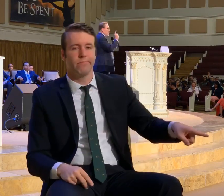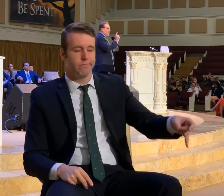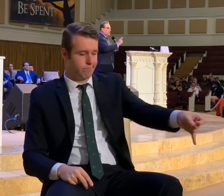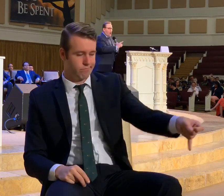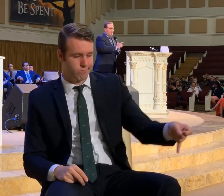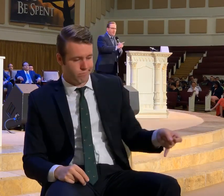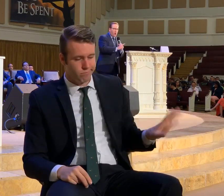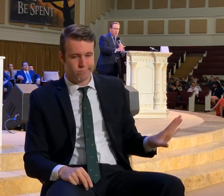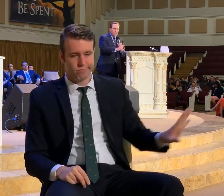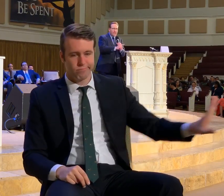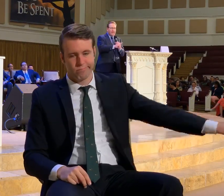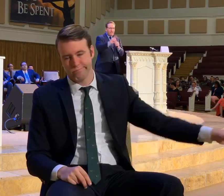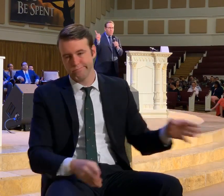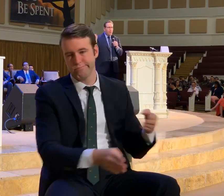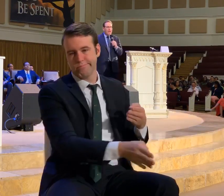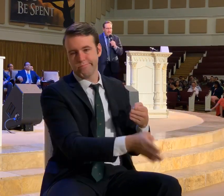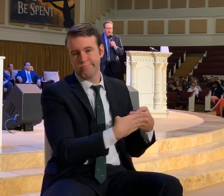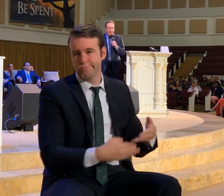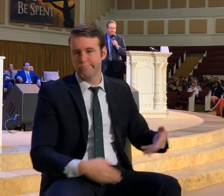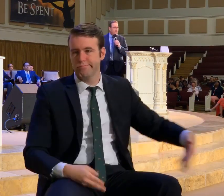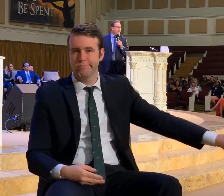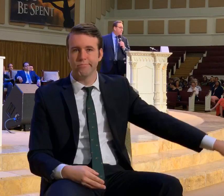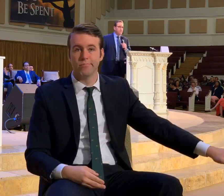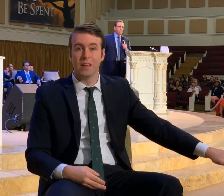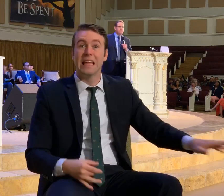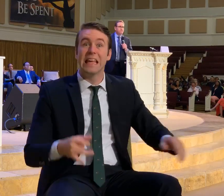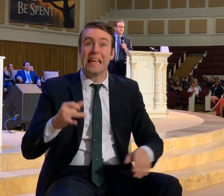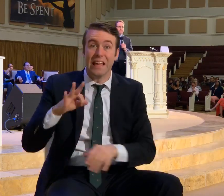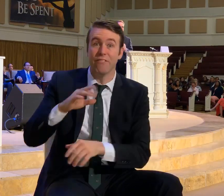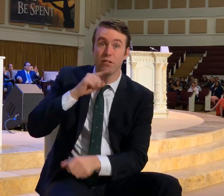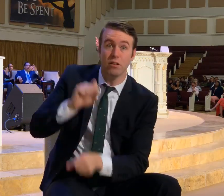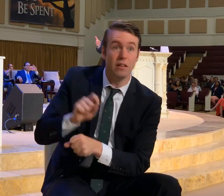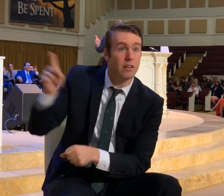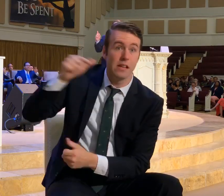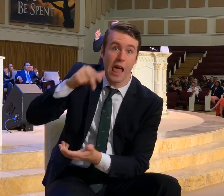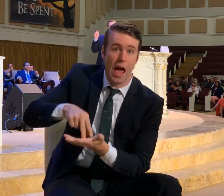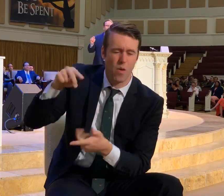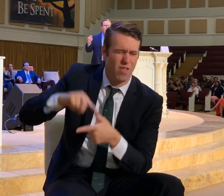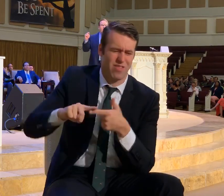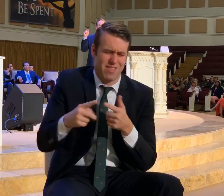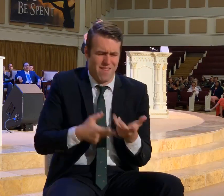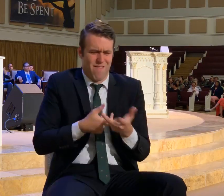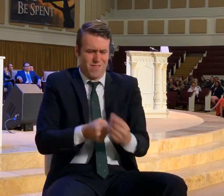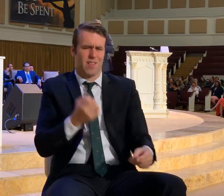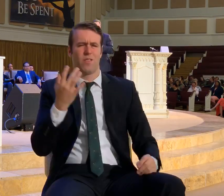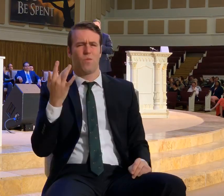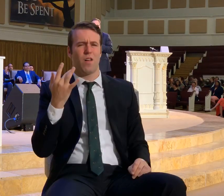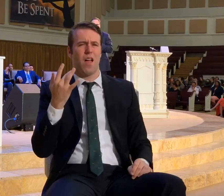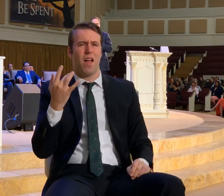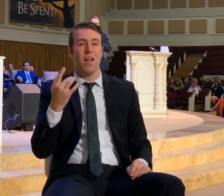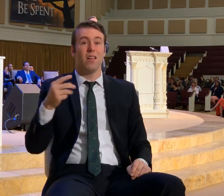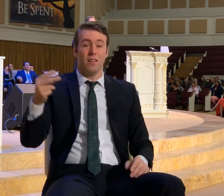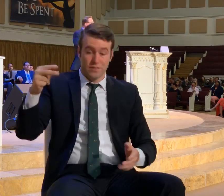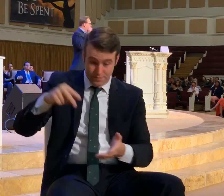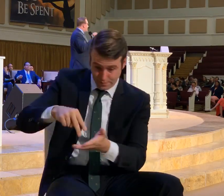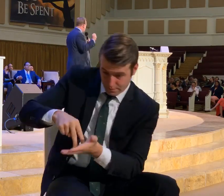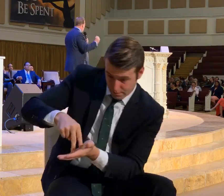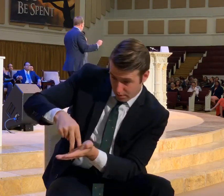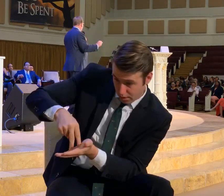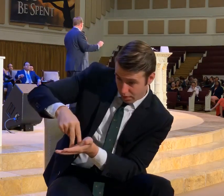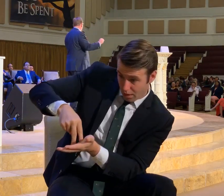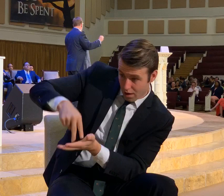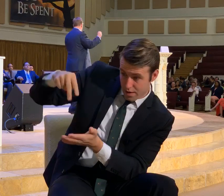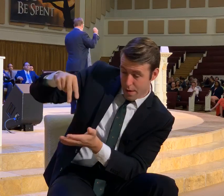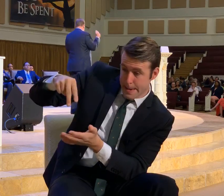we may as well close all the doors and give up on any kind of faith. It all hinges upon the